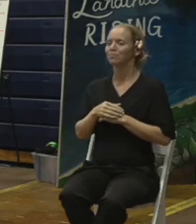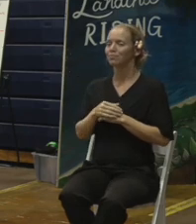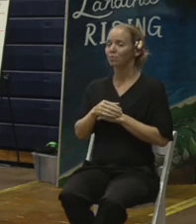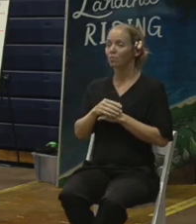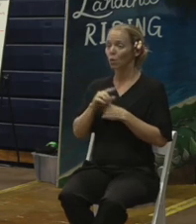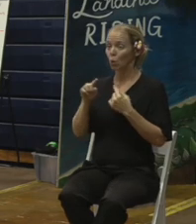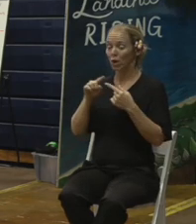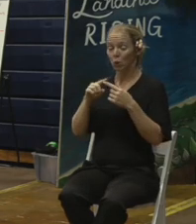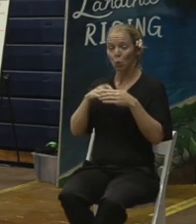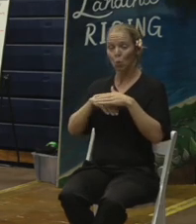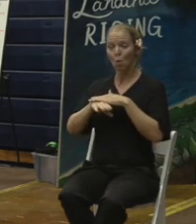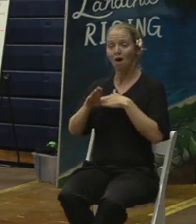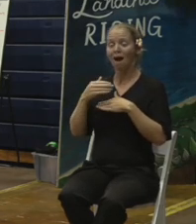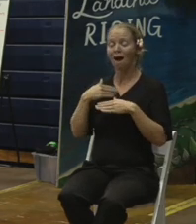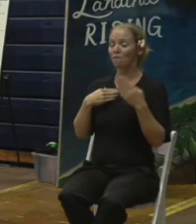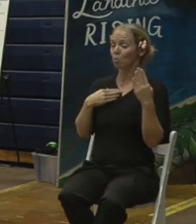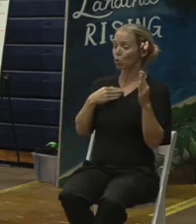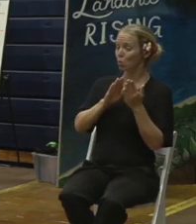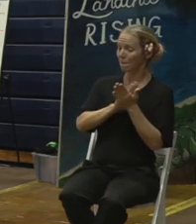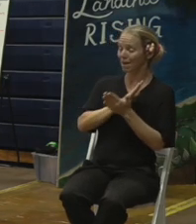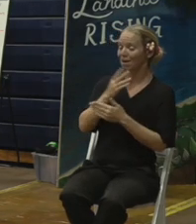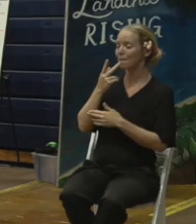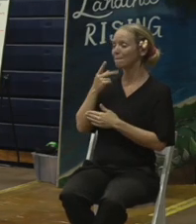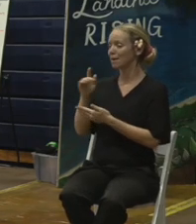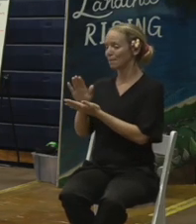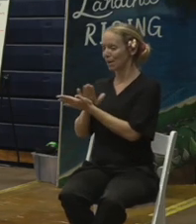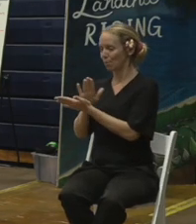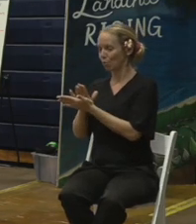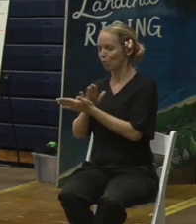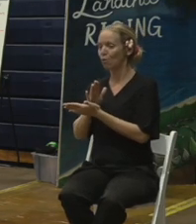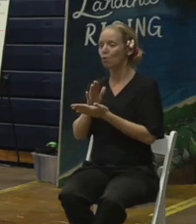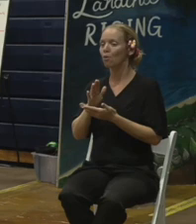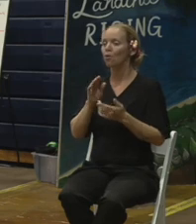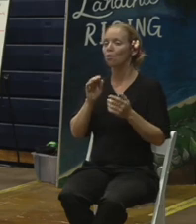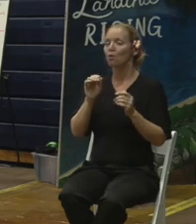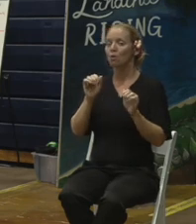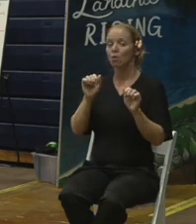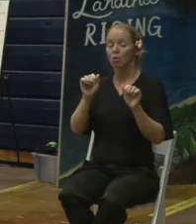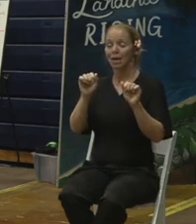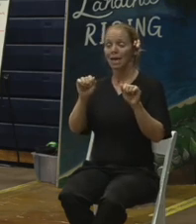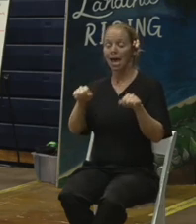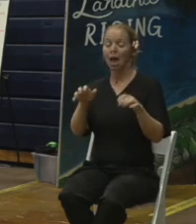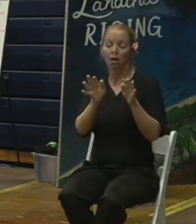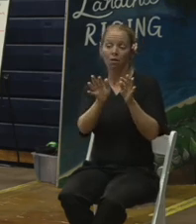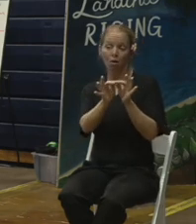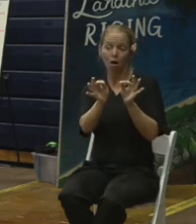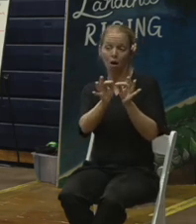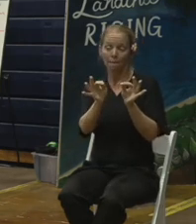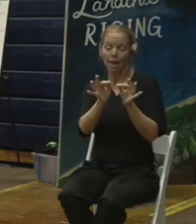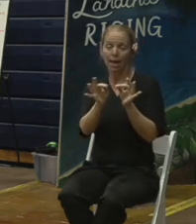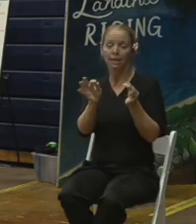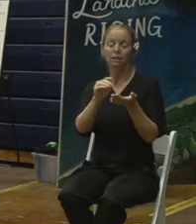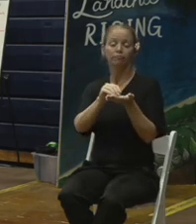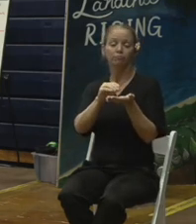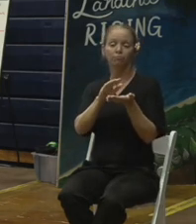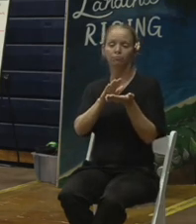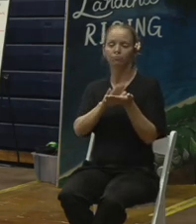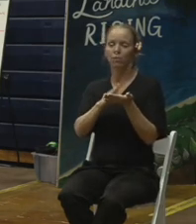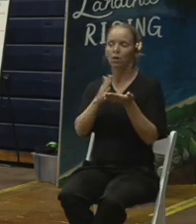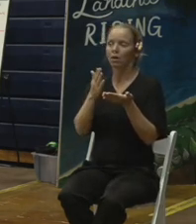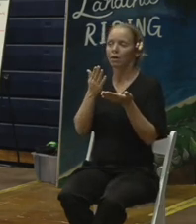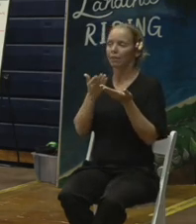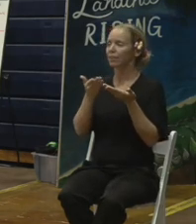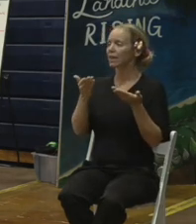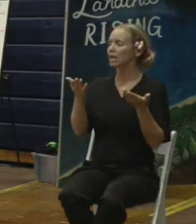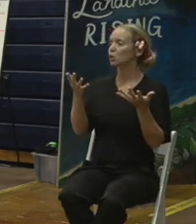in, you got a blue sheet and a pink sheet. You can either give us just some comments you want us to consider as we go through